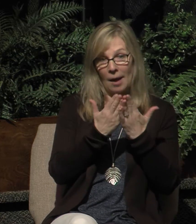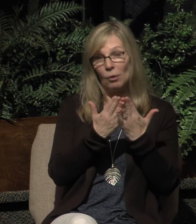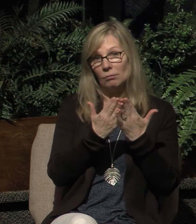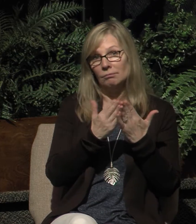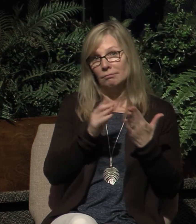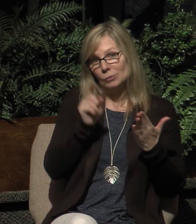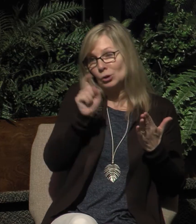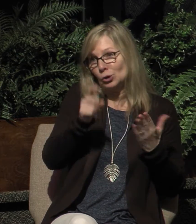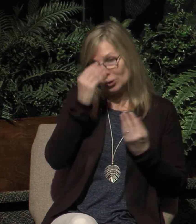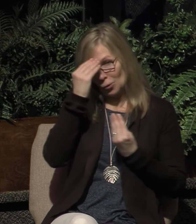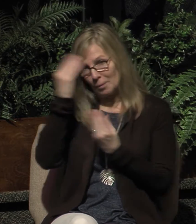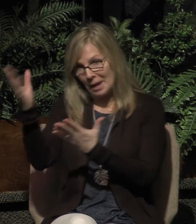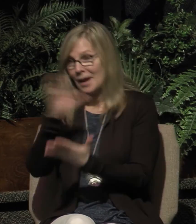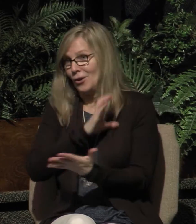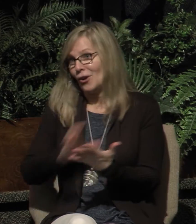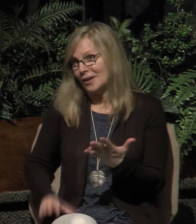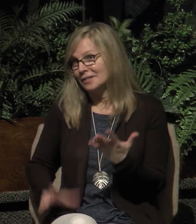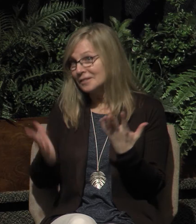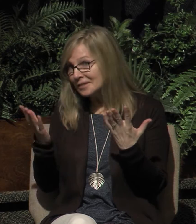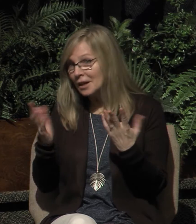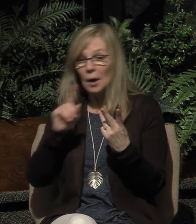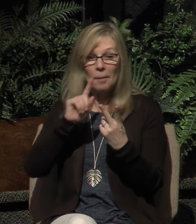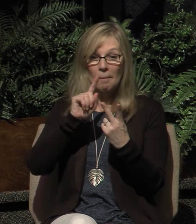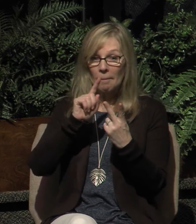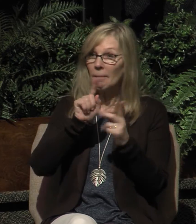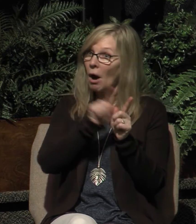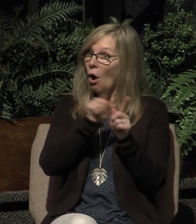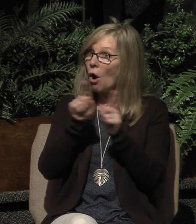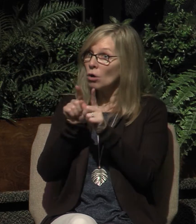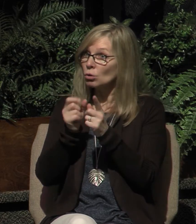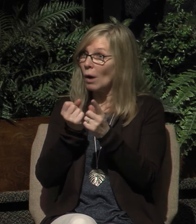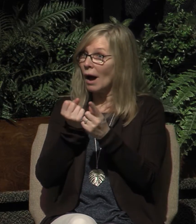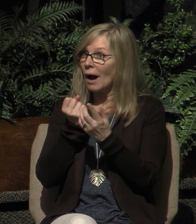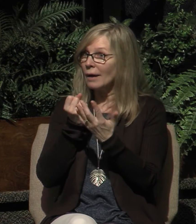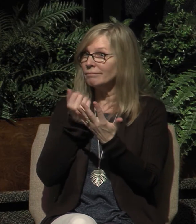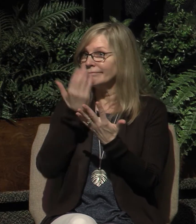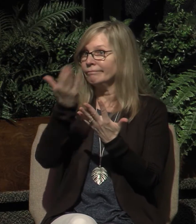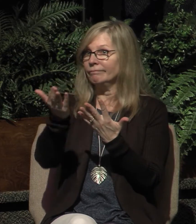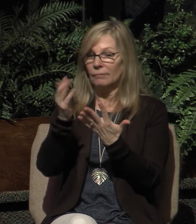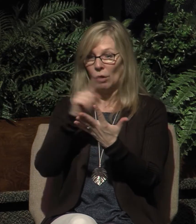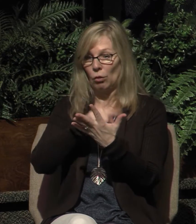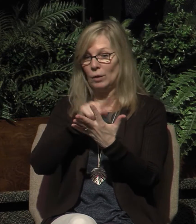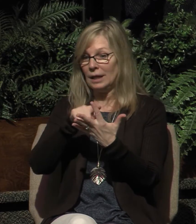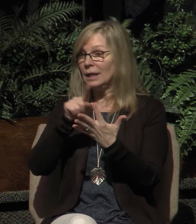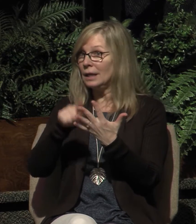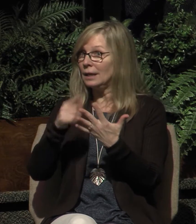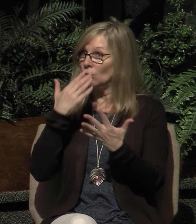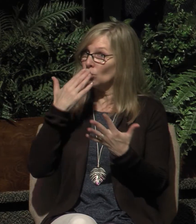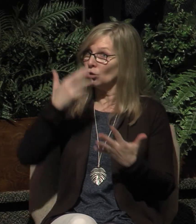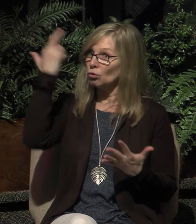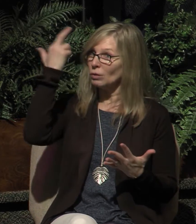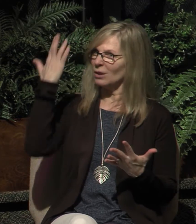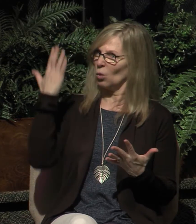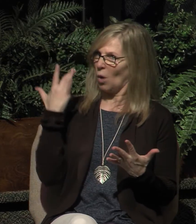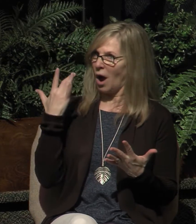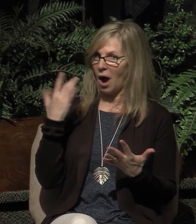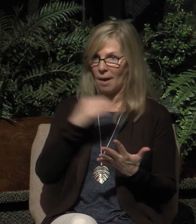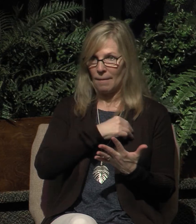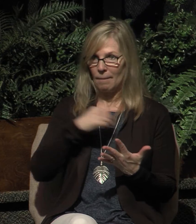Christ. But in addition, I gave you three practical reasons why membership in a local church is important.